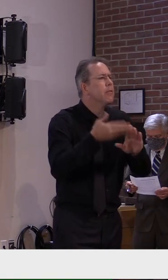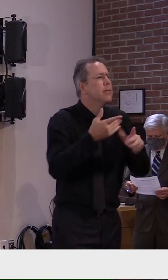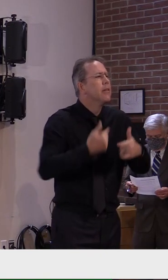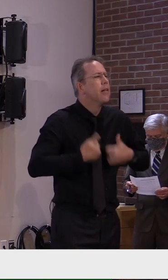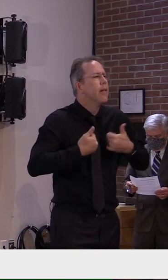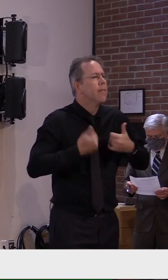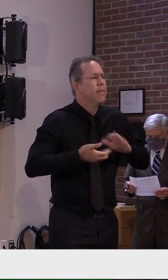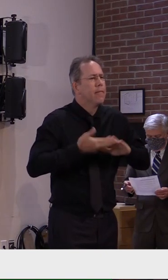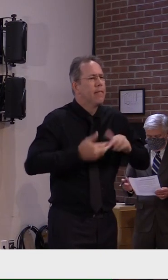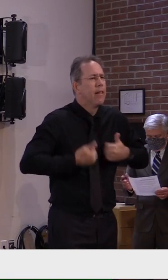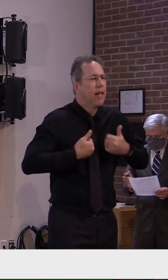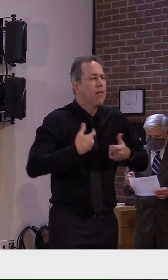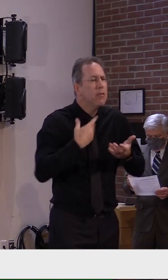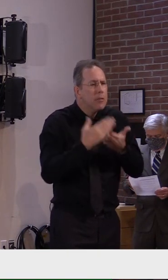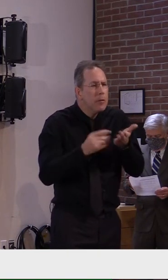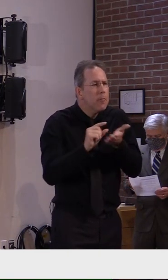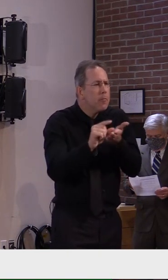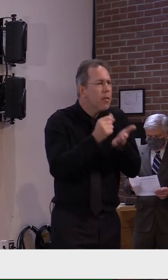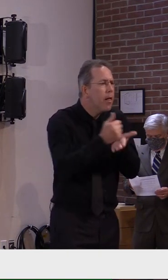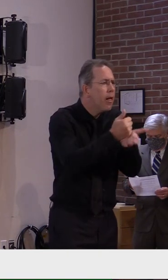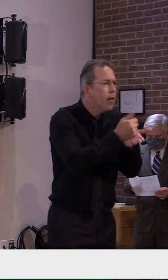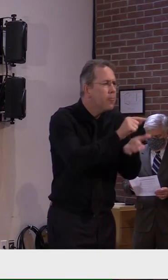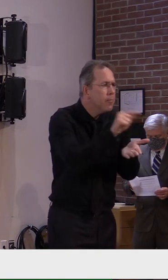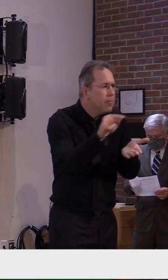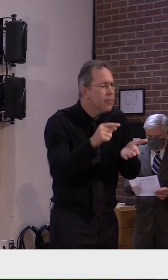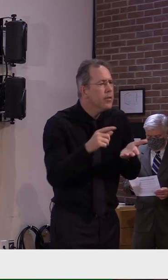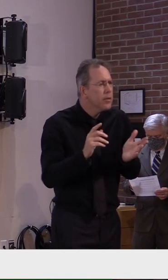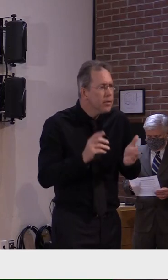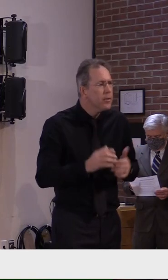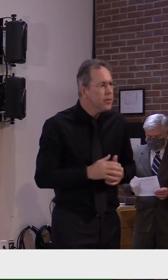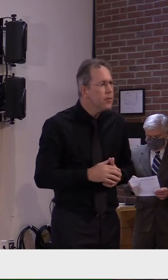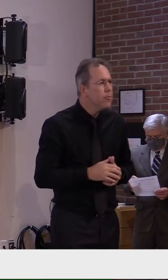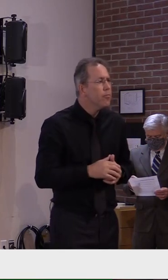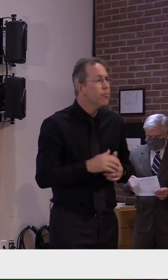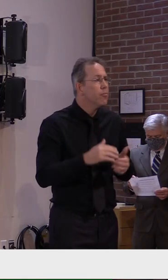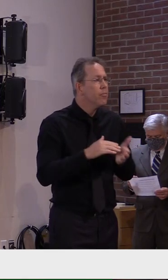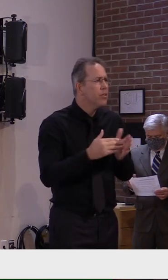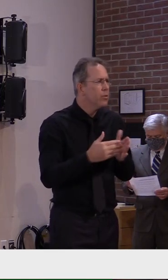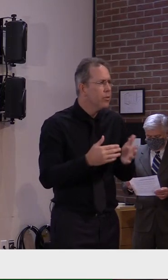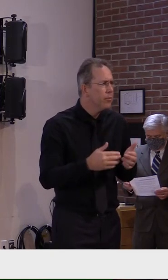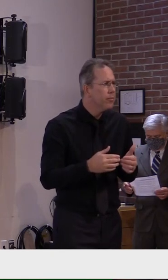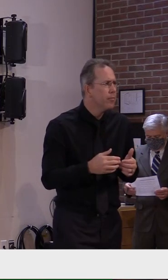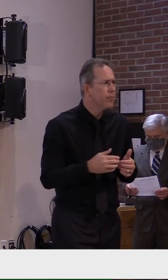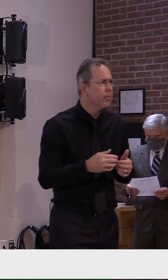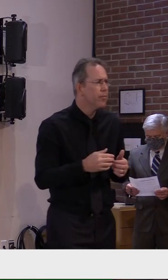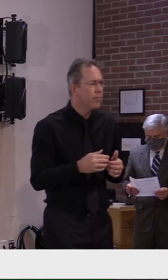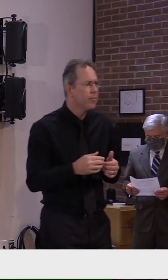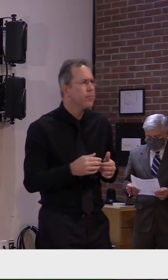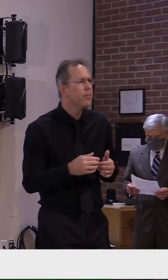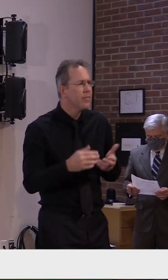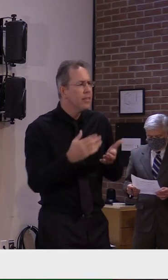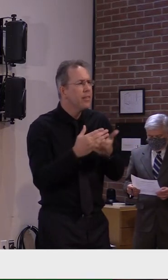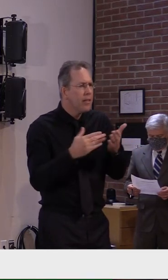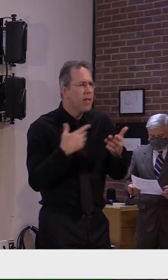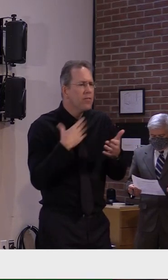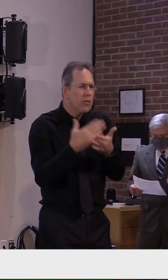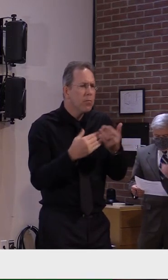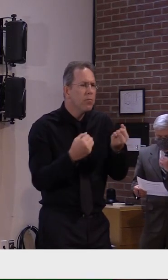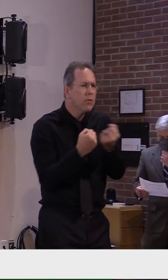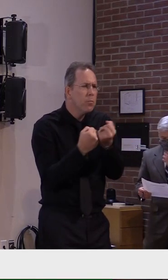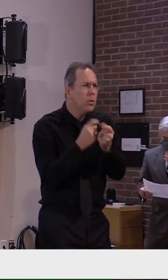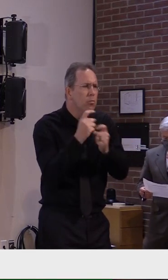all of the safety provisions we have in place are funded. And we are still doing work within the state.